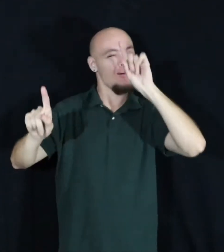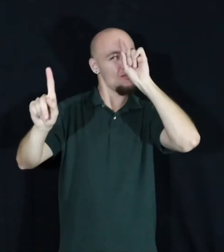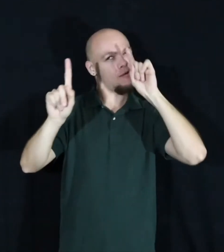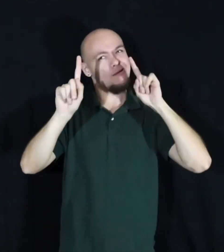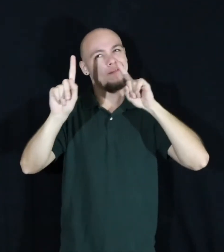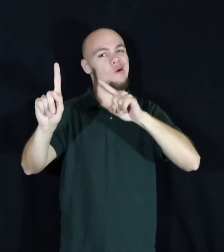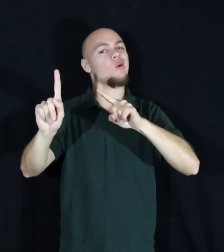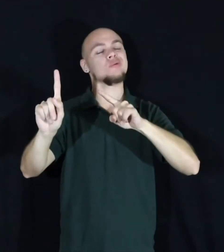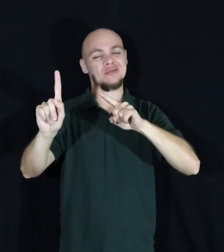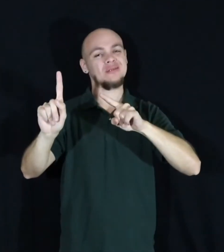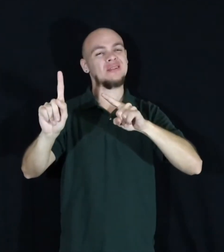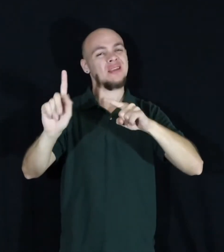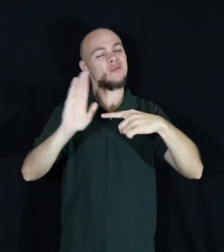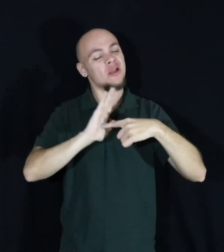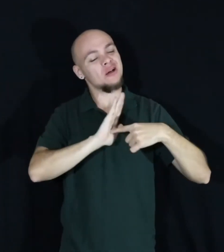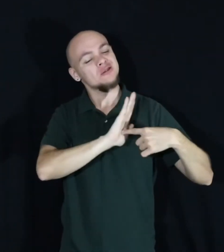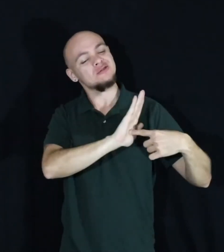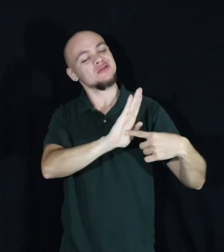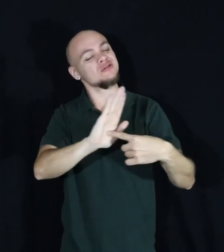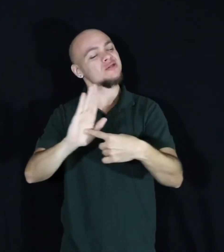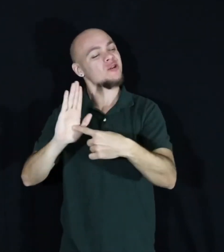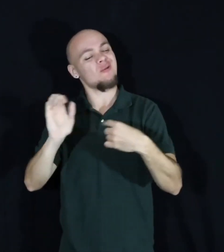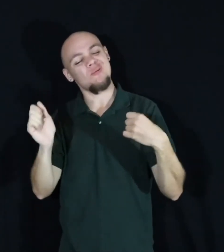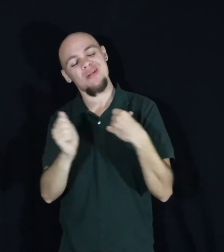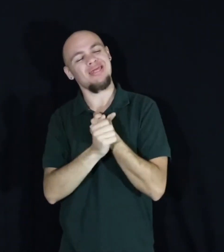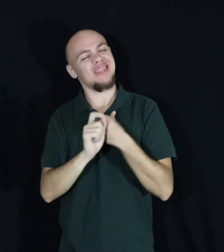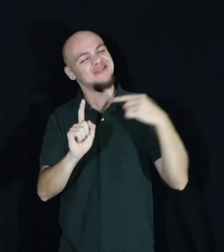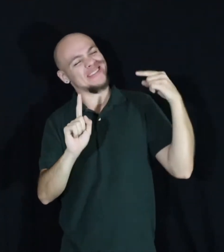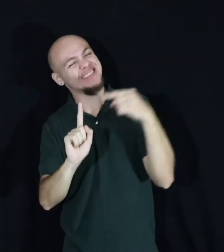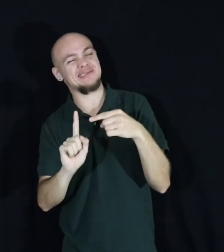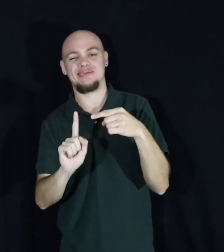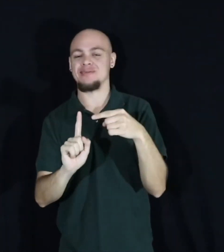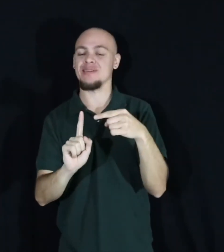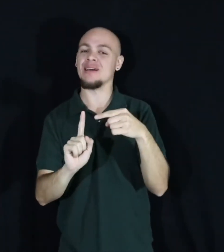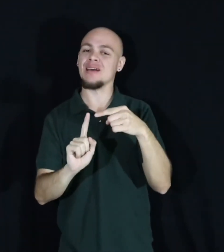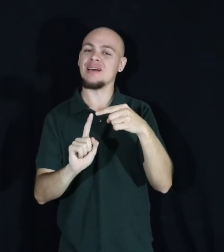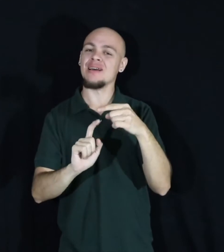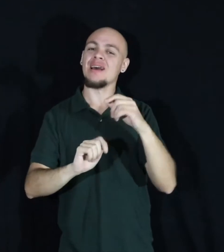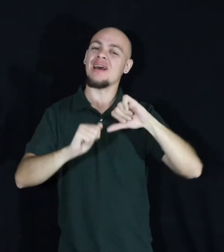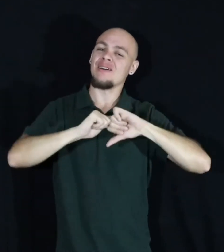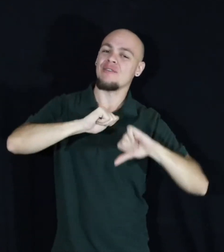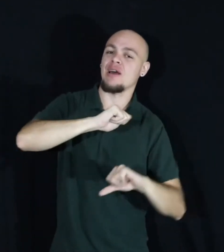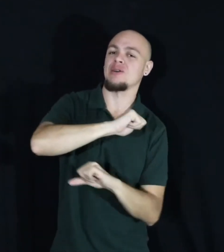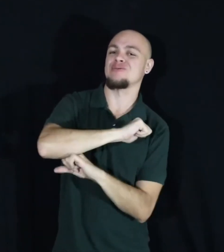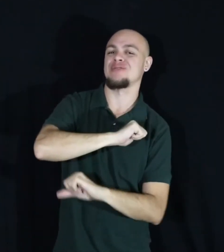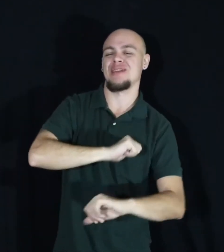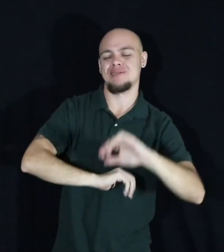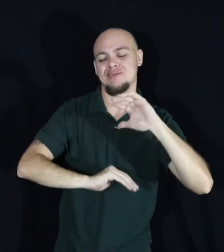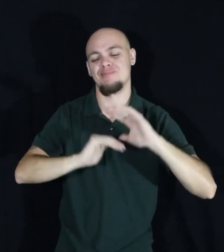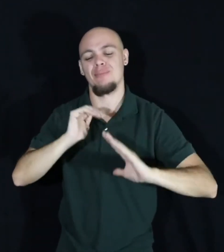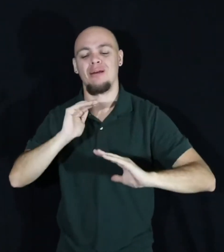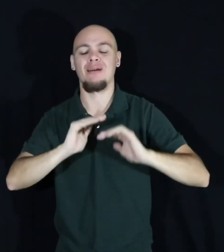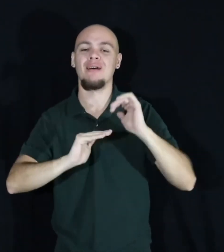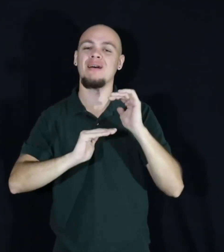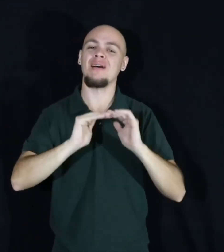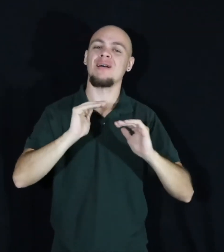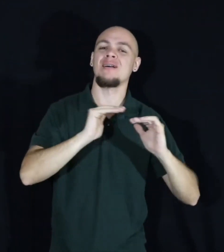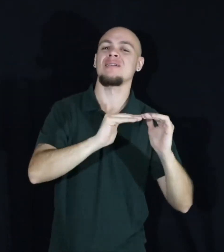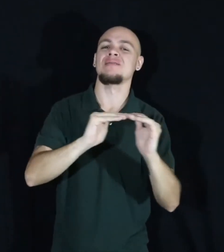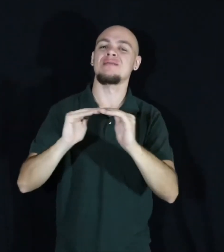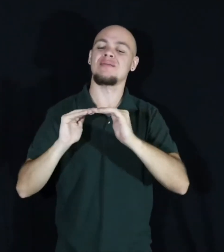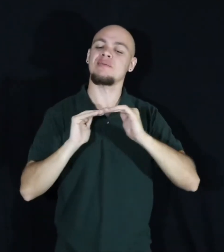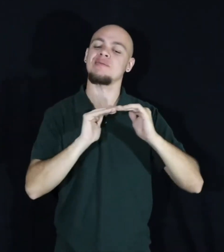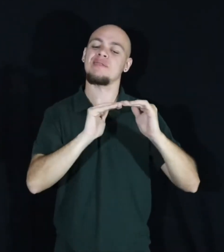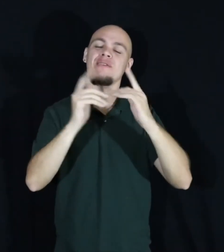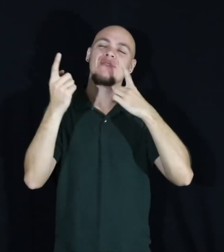Let's show them what love is. Let's build a foundation where they could